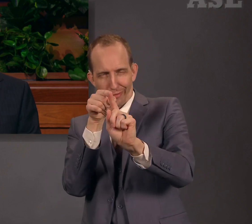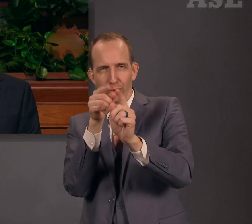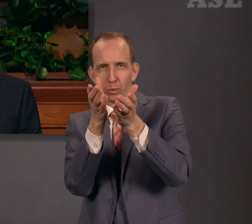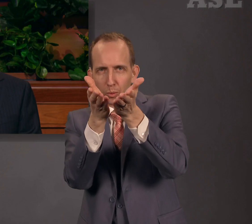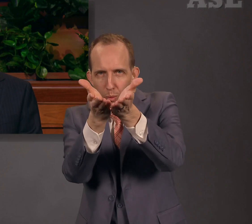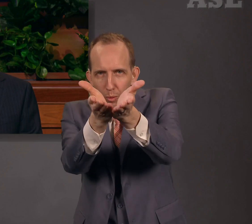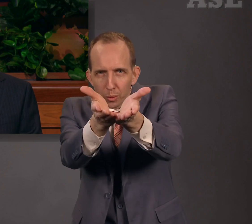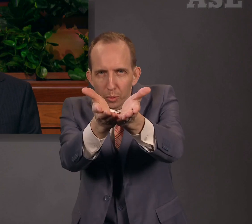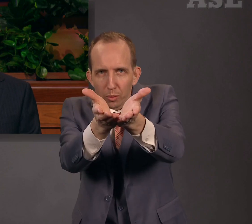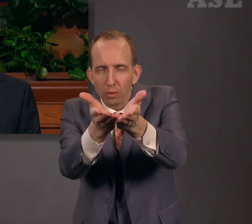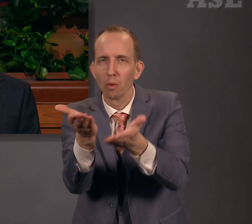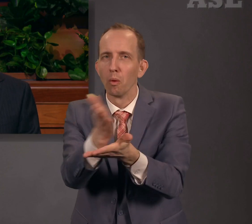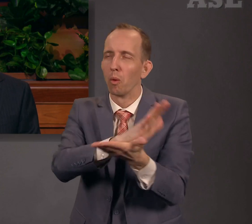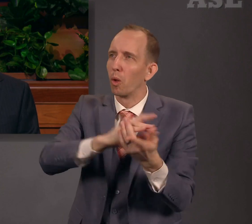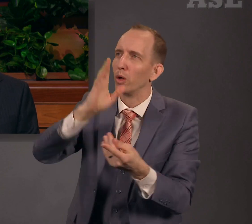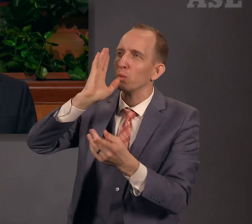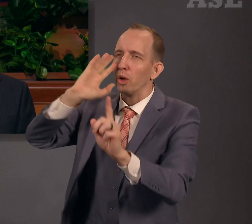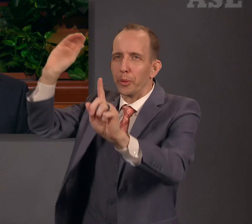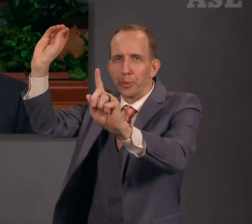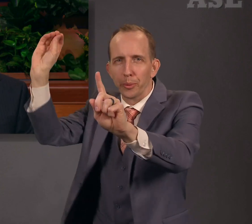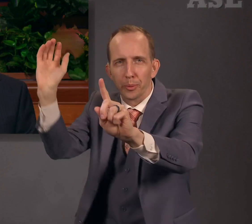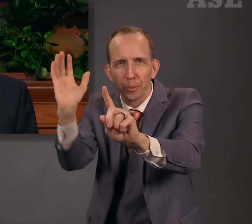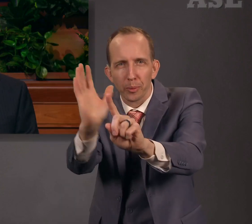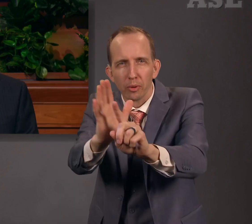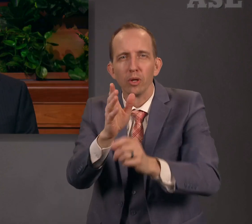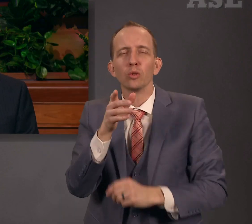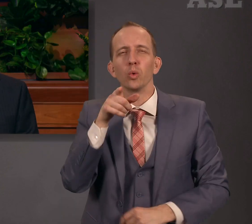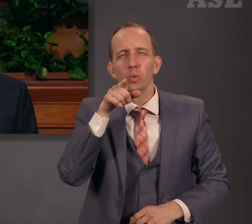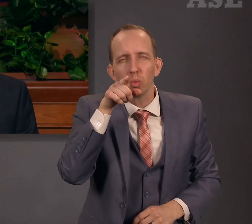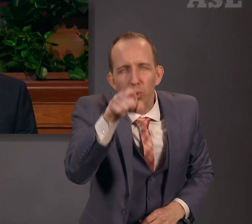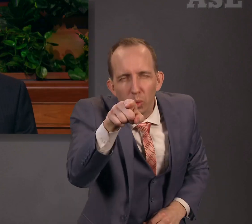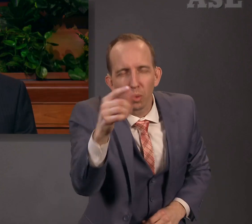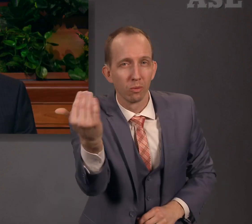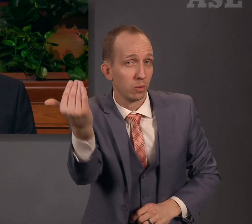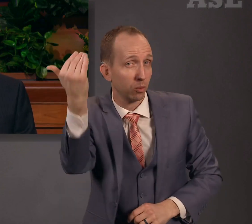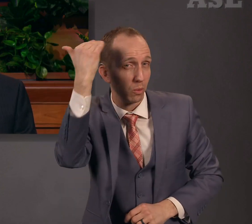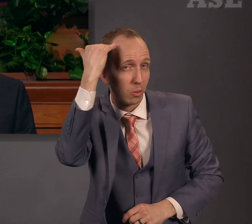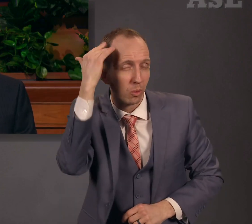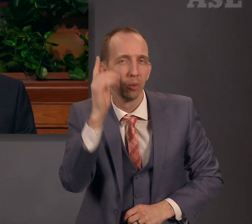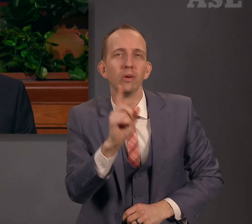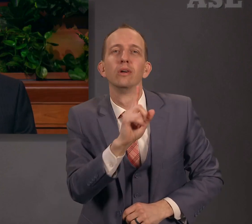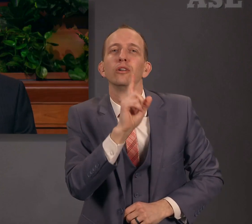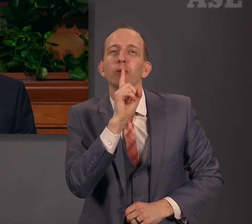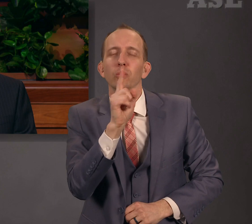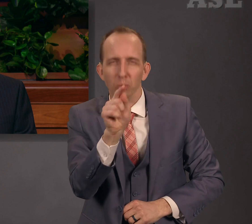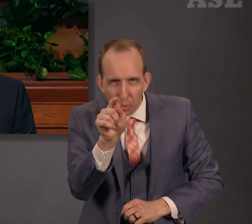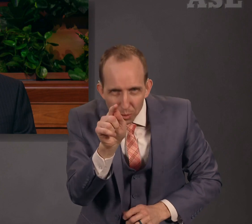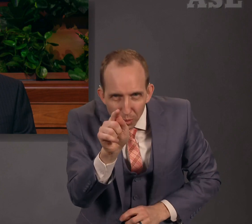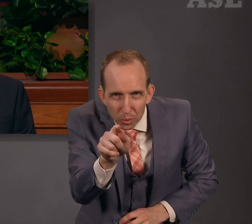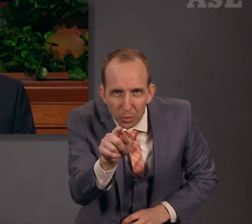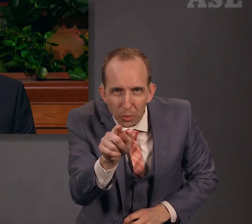are for you, for you individually and personally.